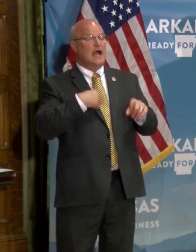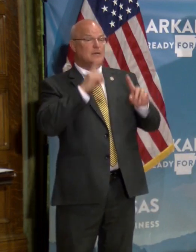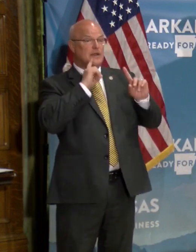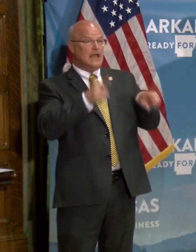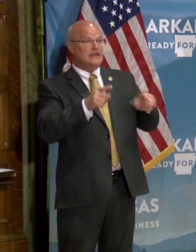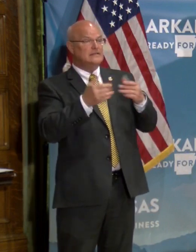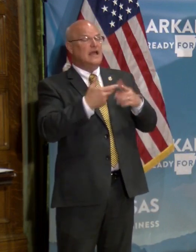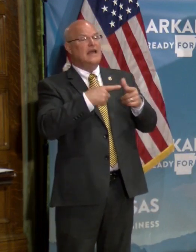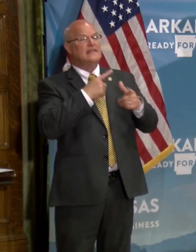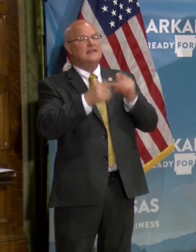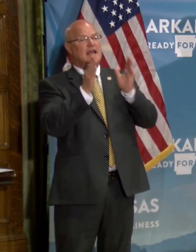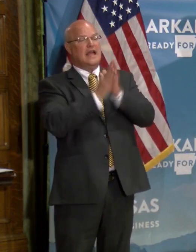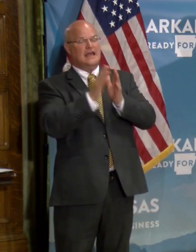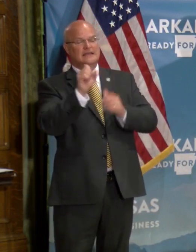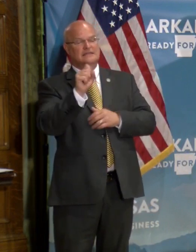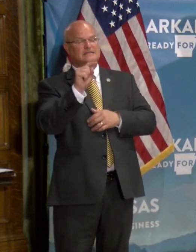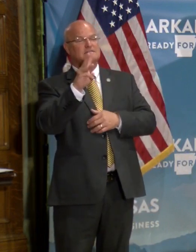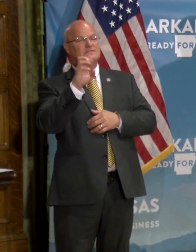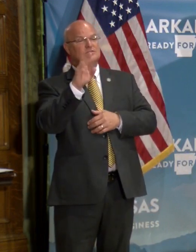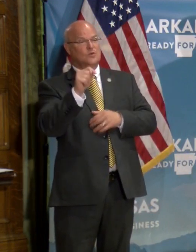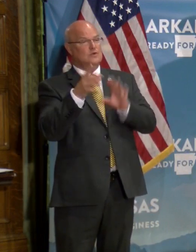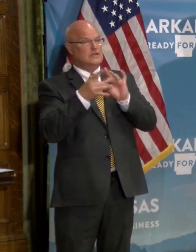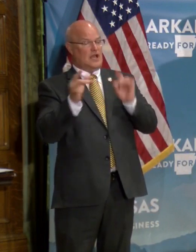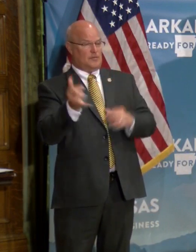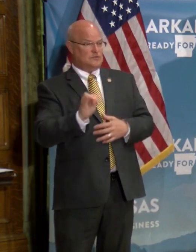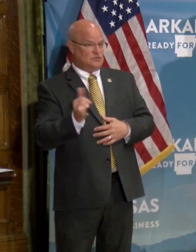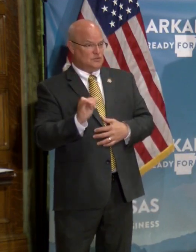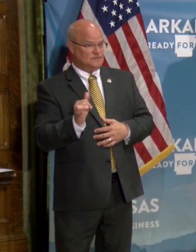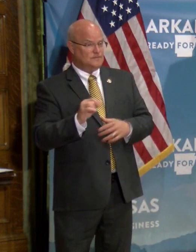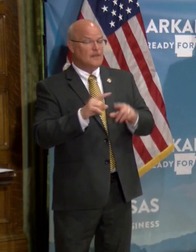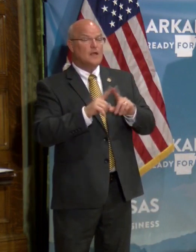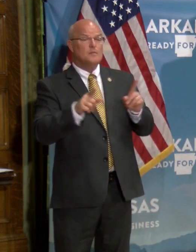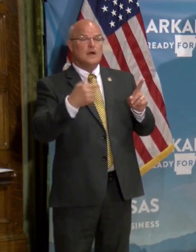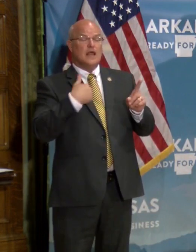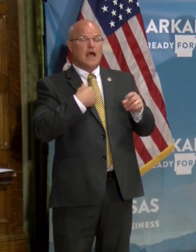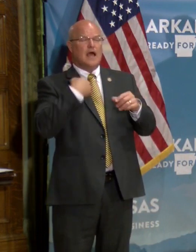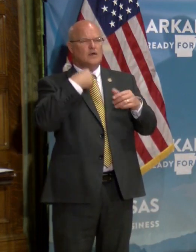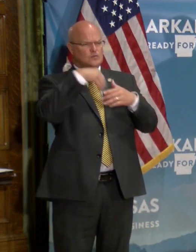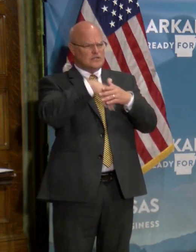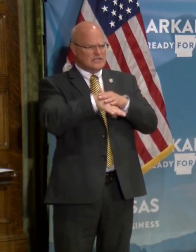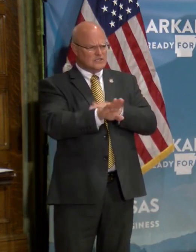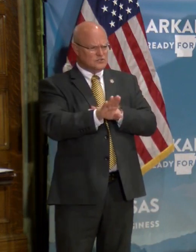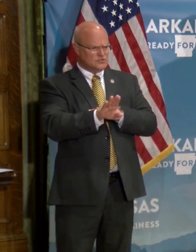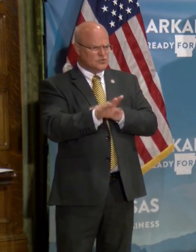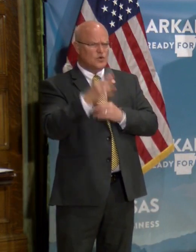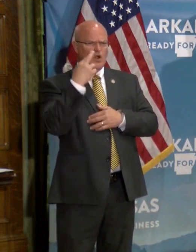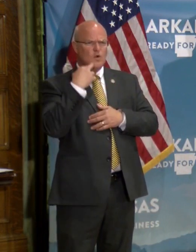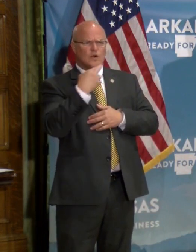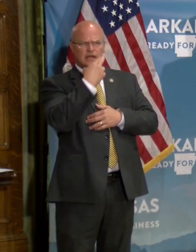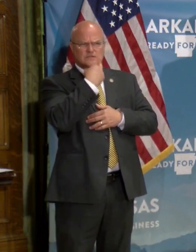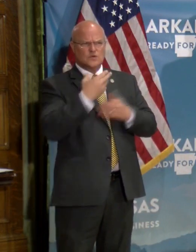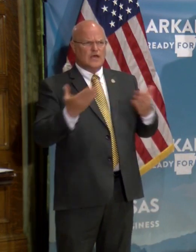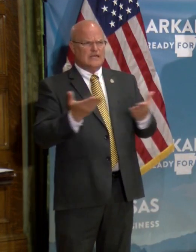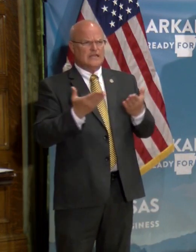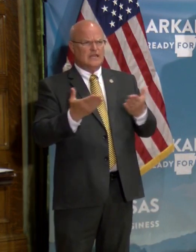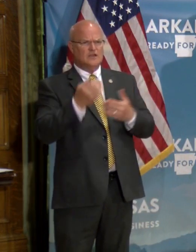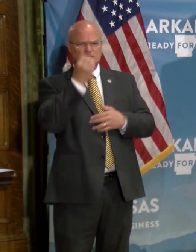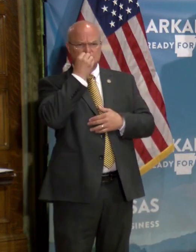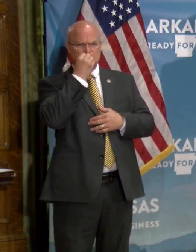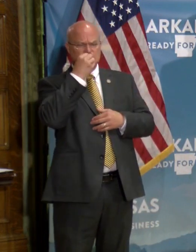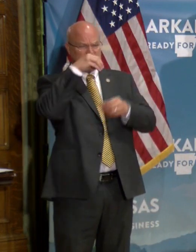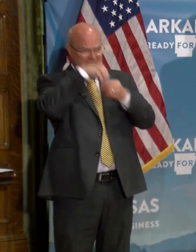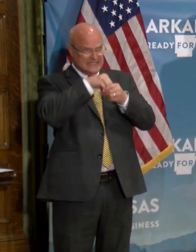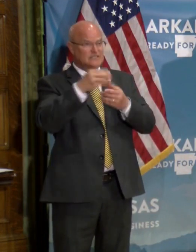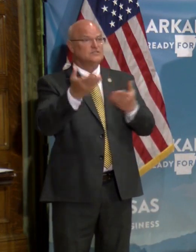answer it. I'm going to ask Stuart to come up and comment on that as well. Uh, but I went into a, uh, a restaurant here for dining